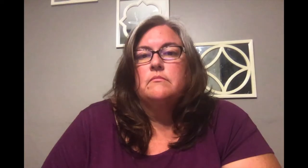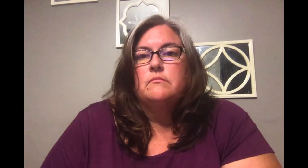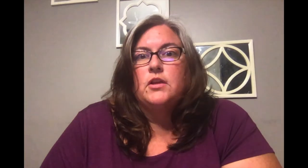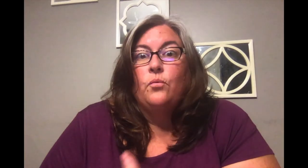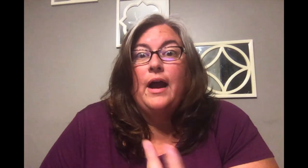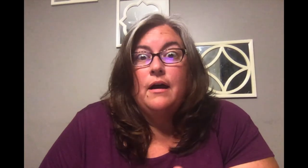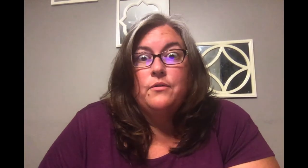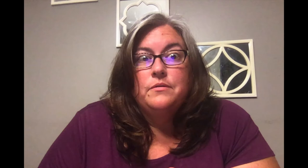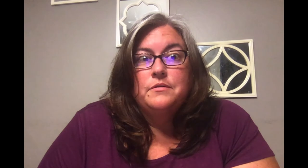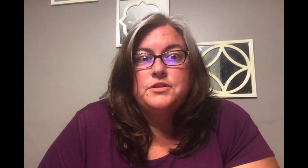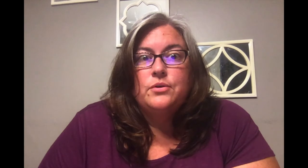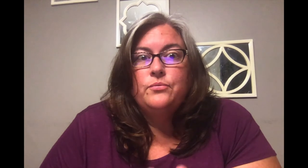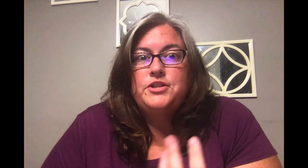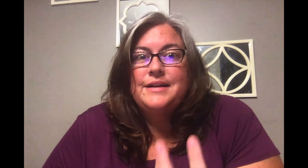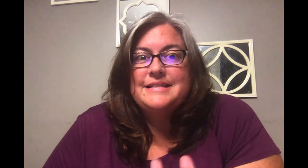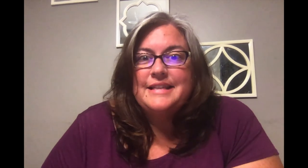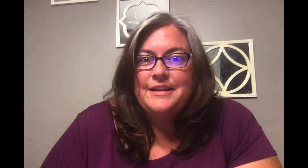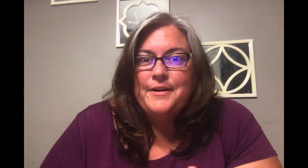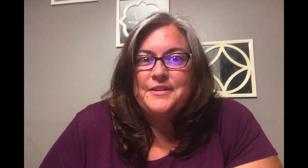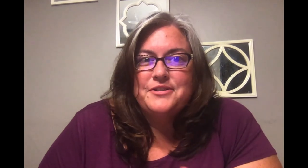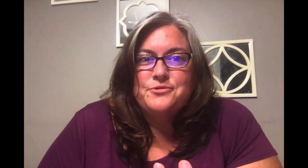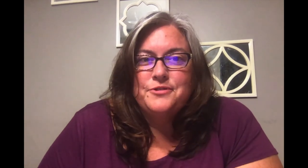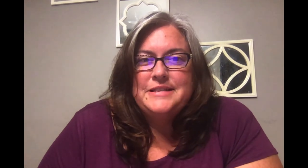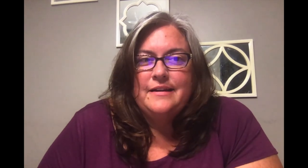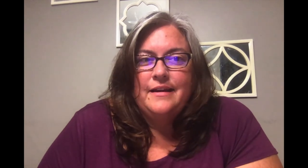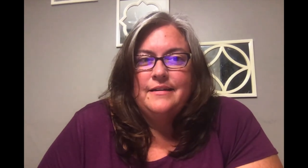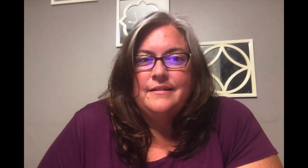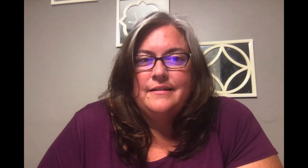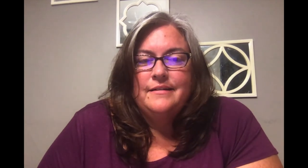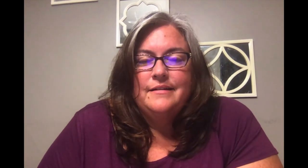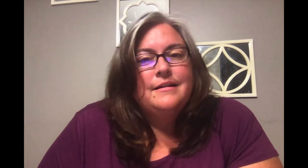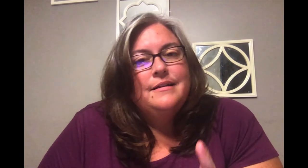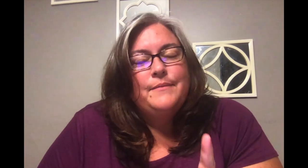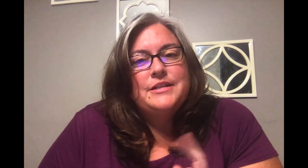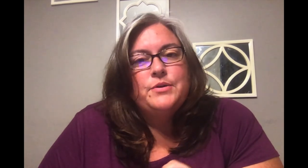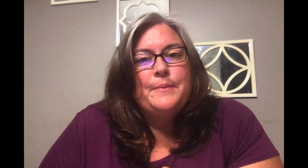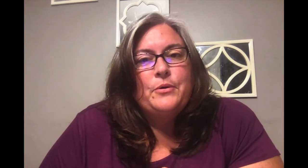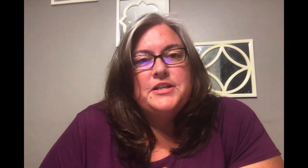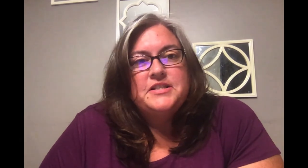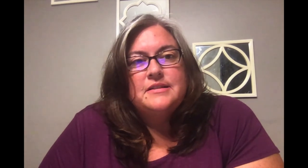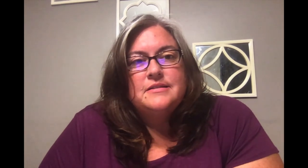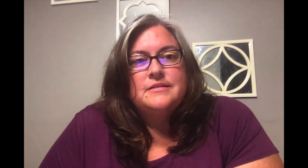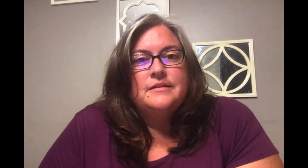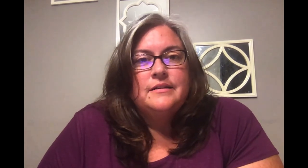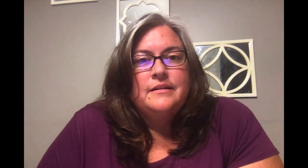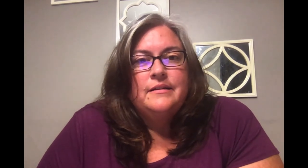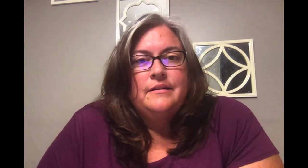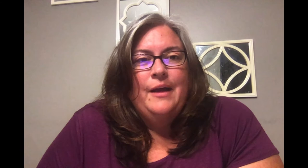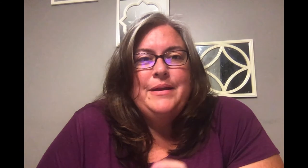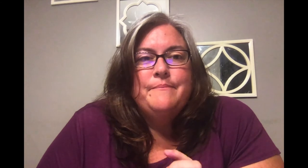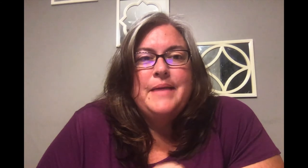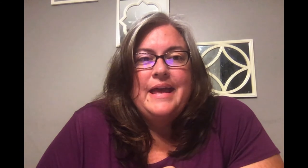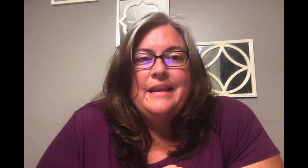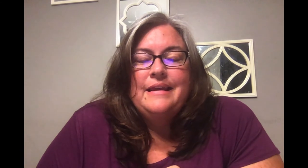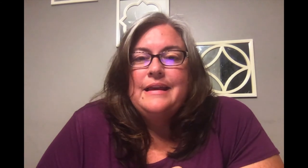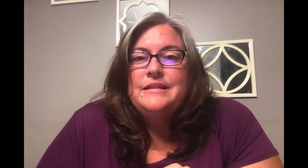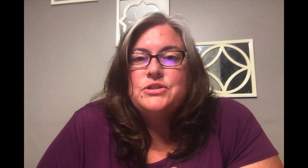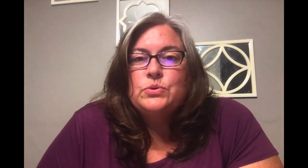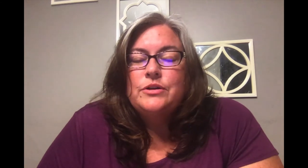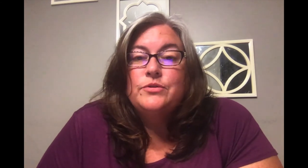Wow, so what did you guys think about that story today? Let ask you a couple questions How many men in the story were